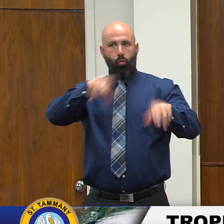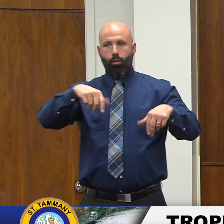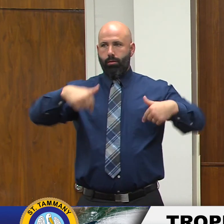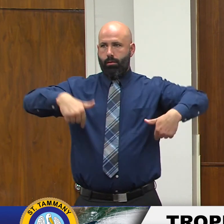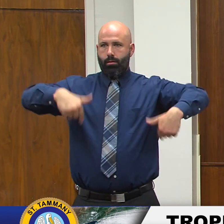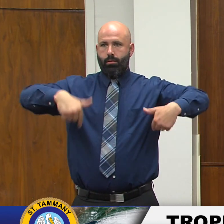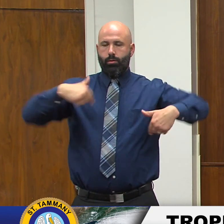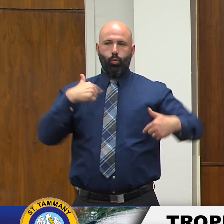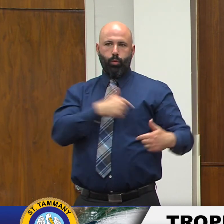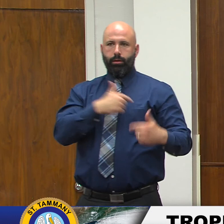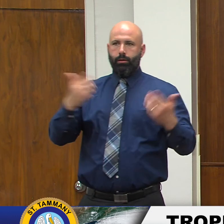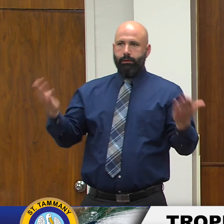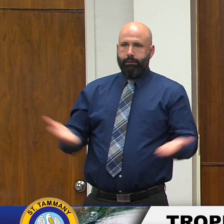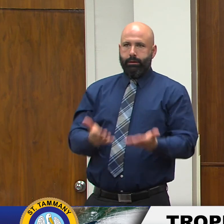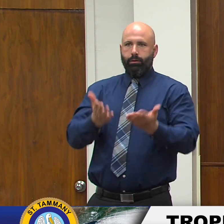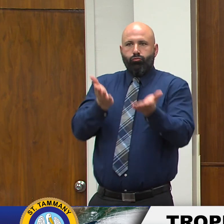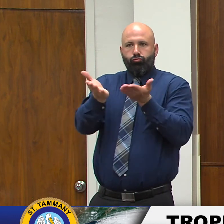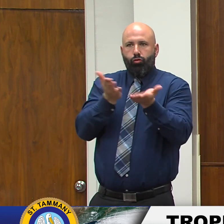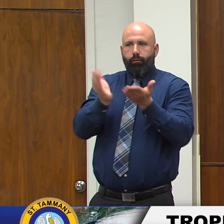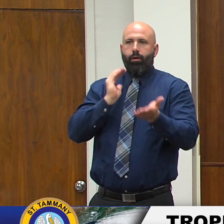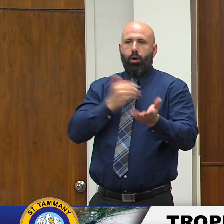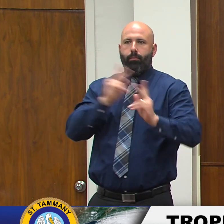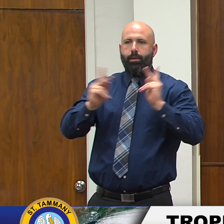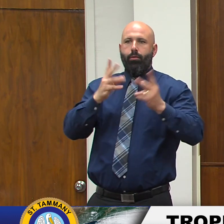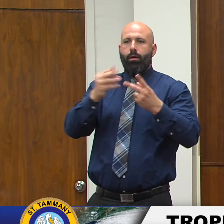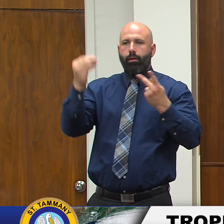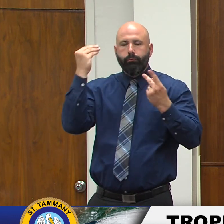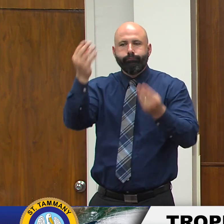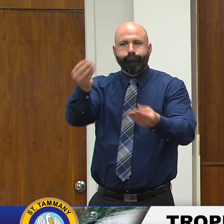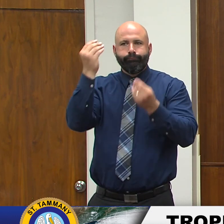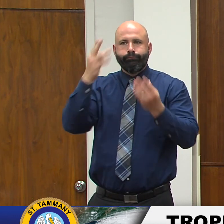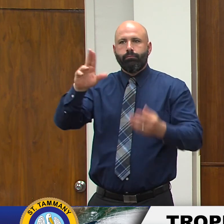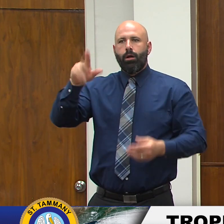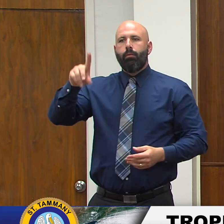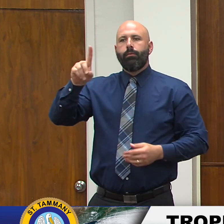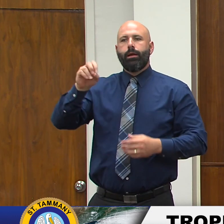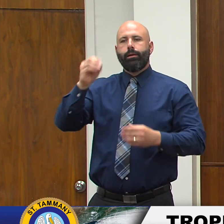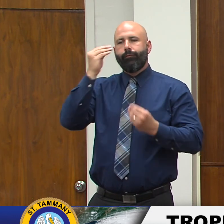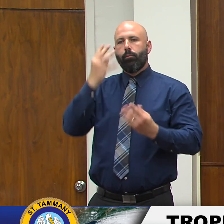and to provide up-to-date information to them thank you